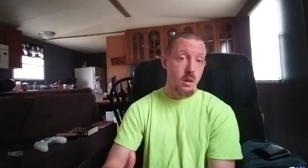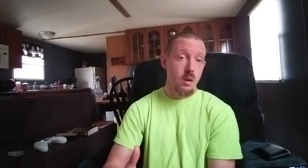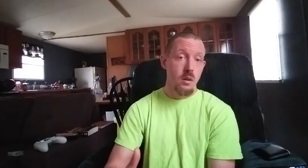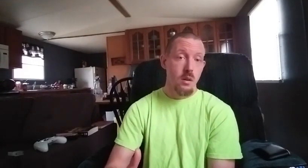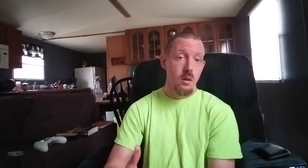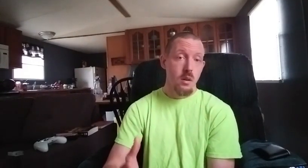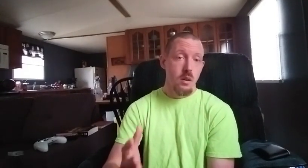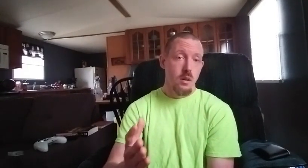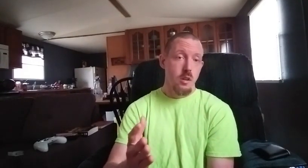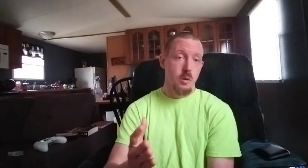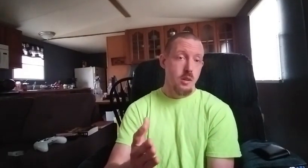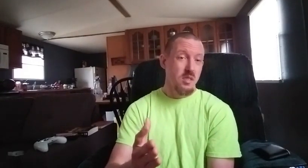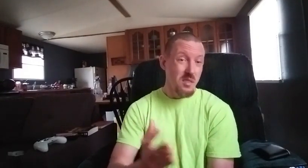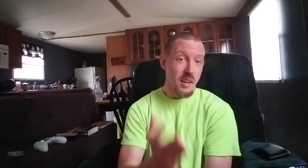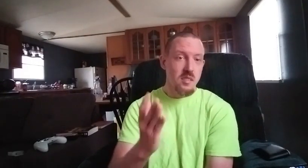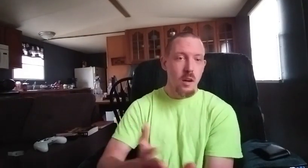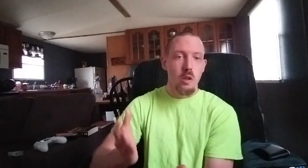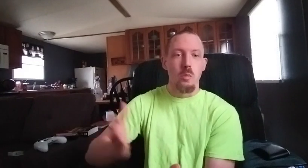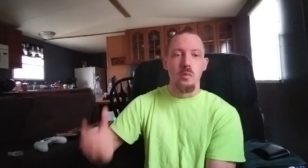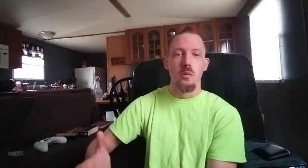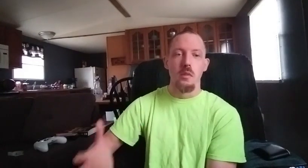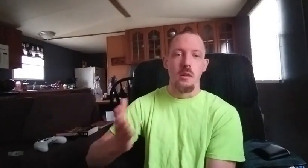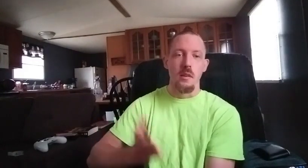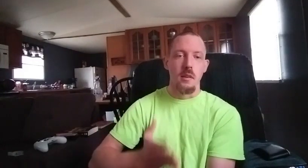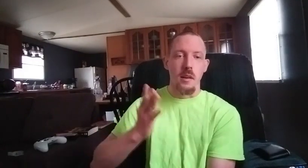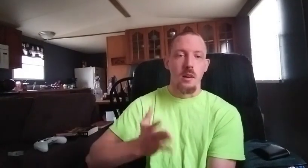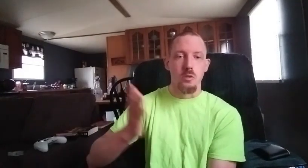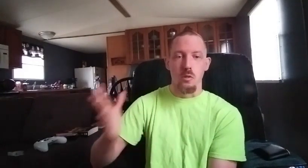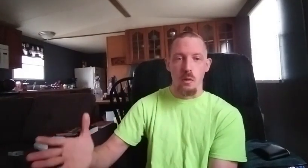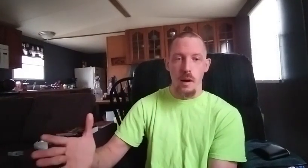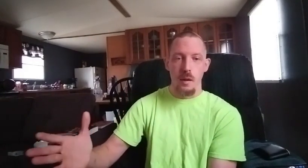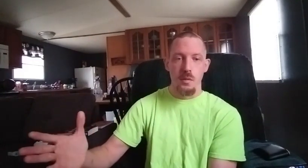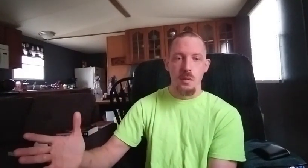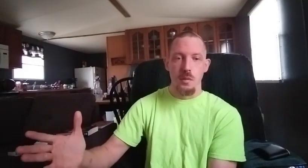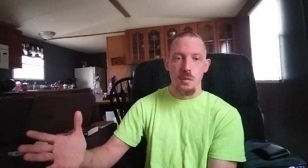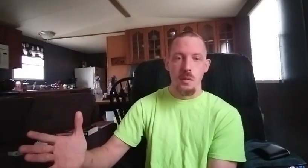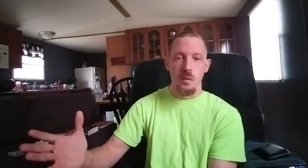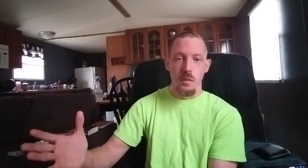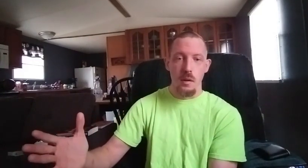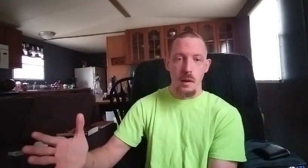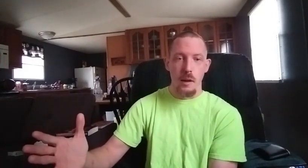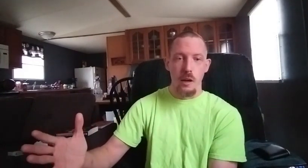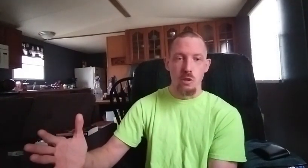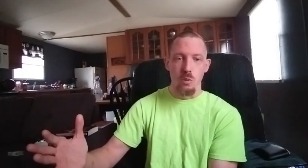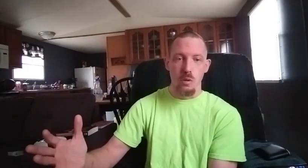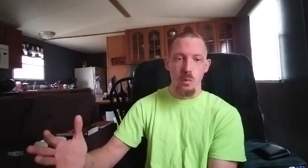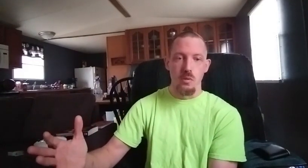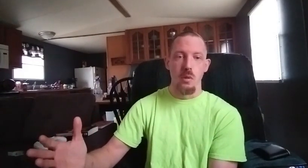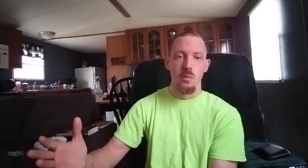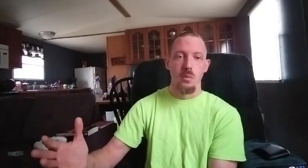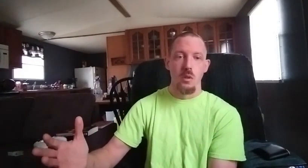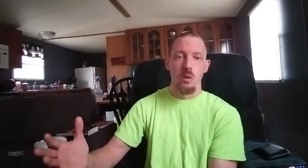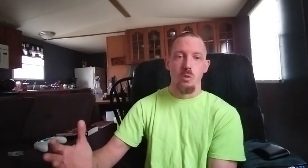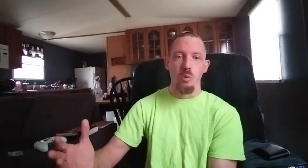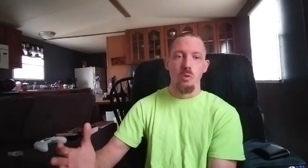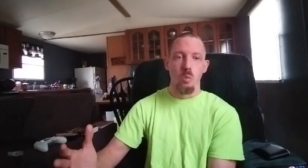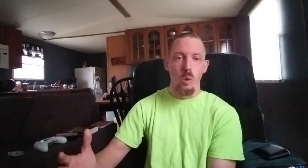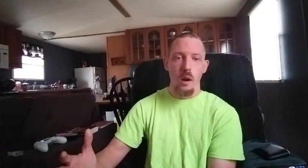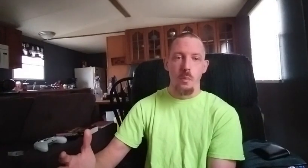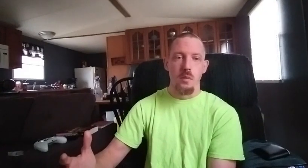manner is because that's how you would do it in an actual class in an actual dojo you would do reps